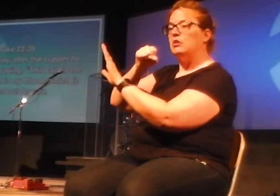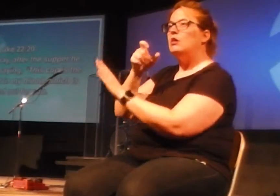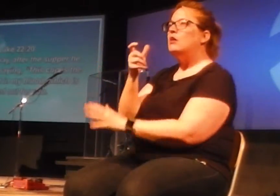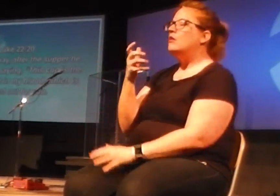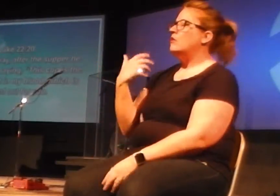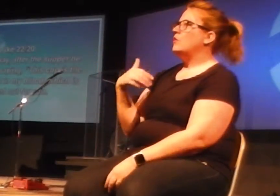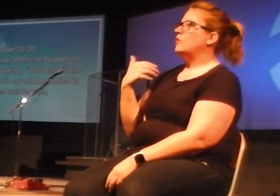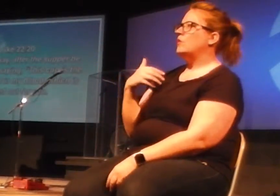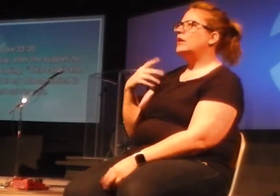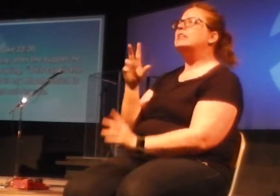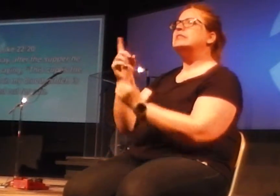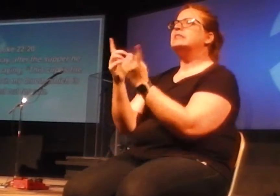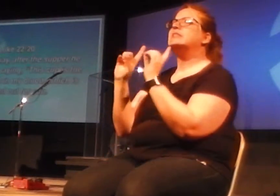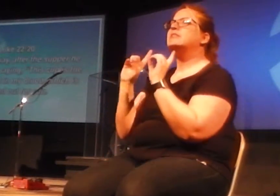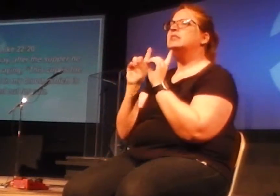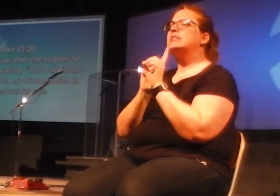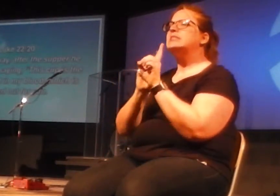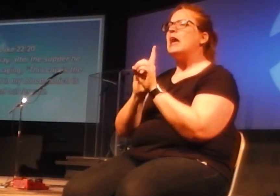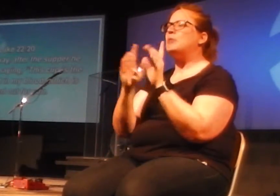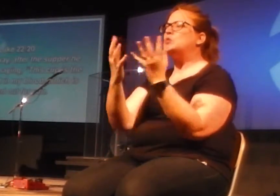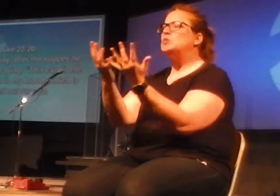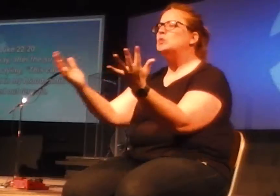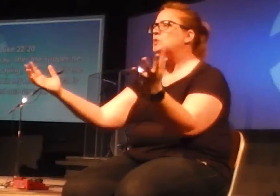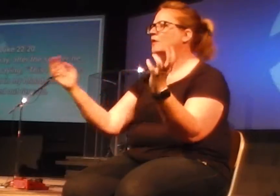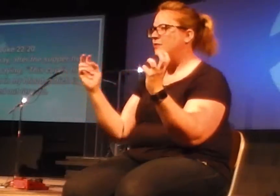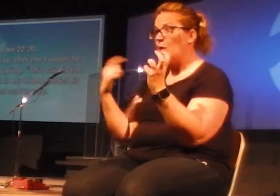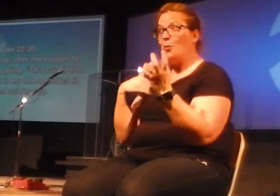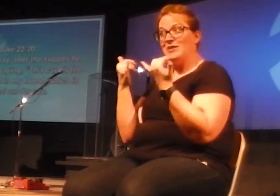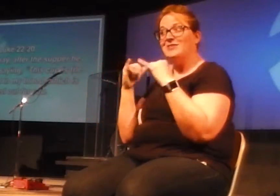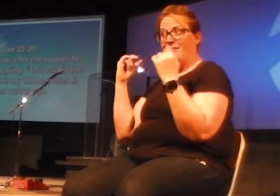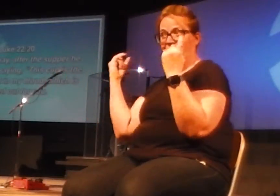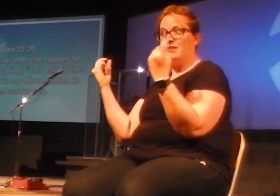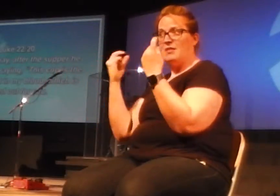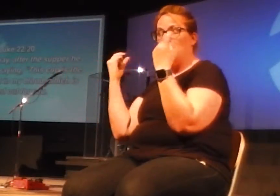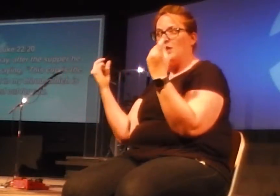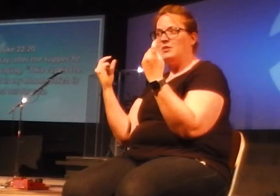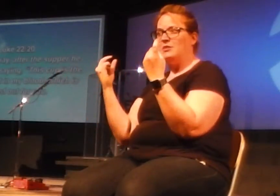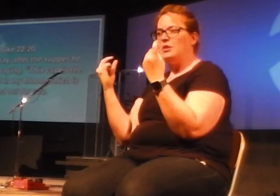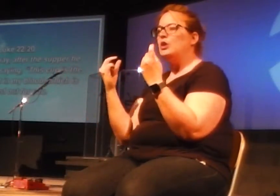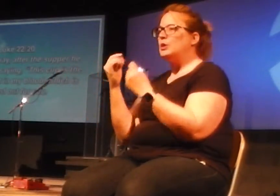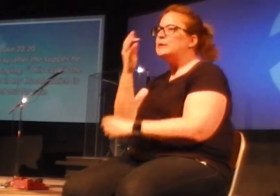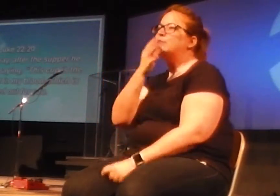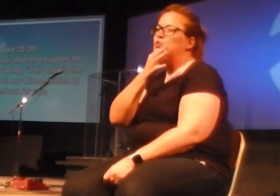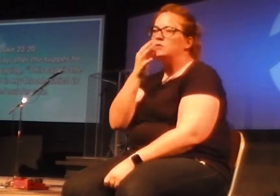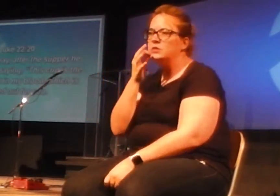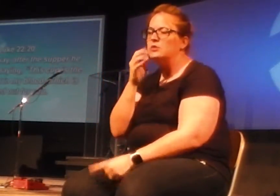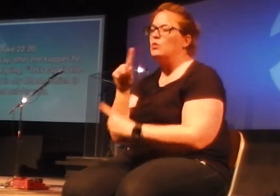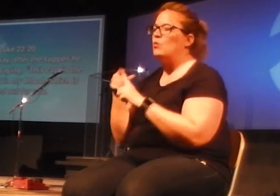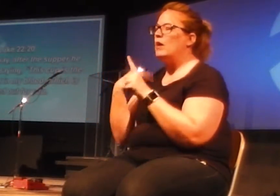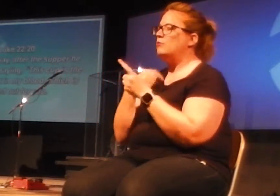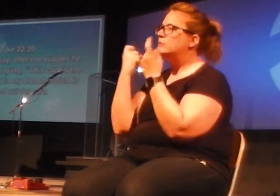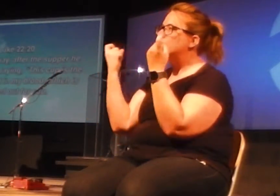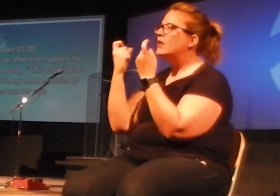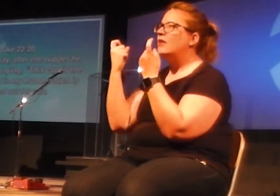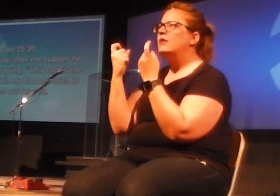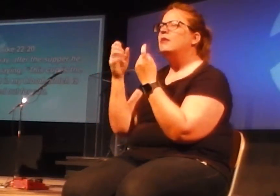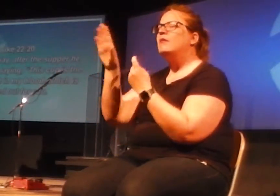for this meal, this sacred meal that we still celebrate today. It's called communion whenever we celebrate it. Listen again, you'll find this